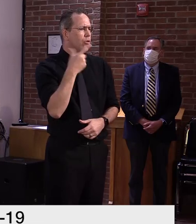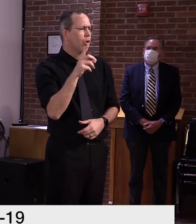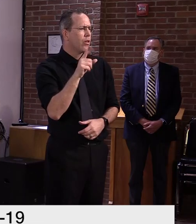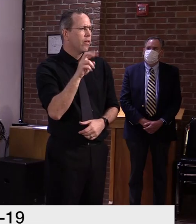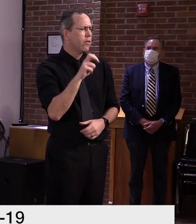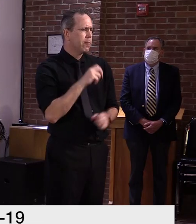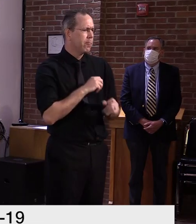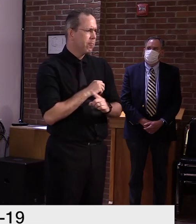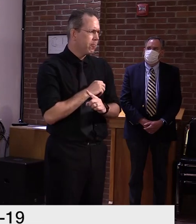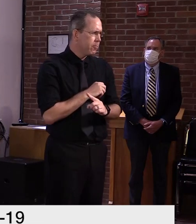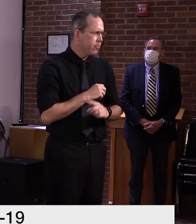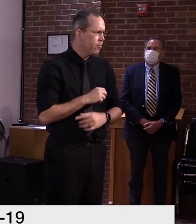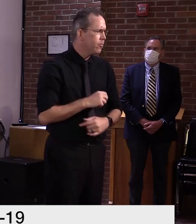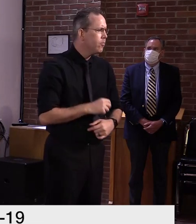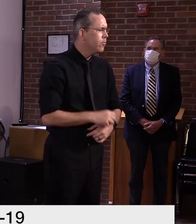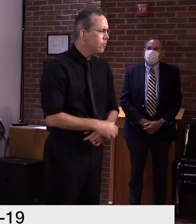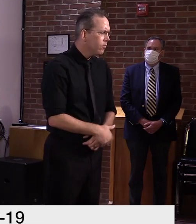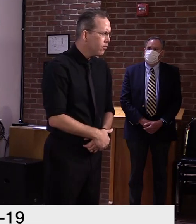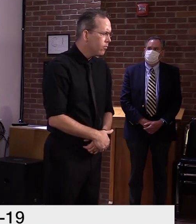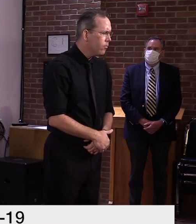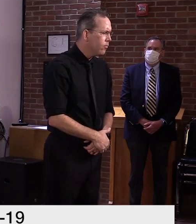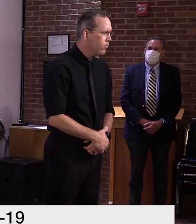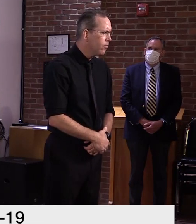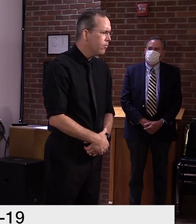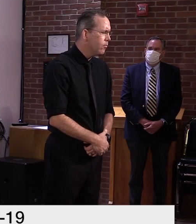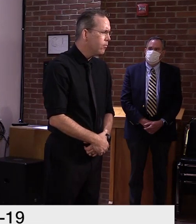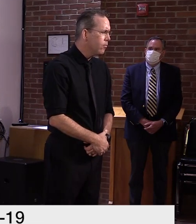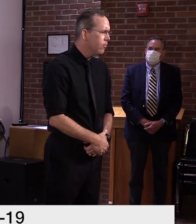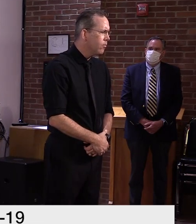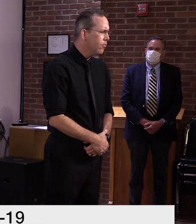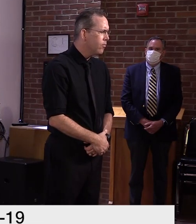Friday and last Tuesday. You said you'd have an answer for us today.